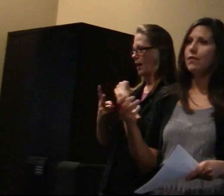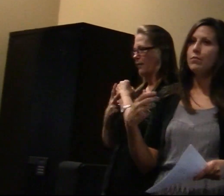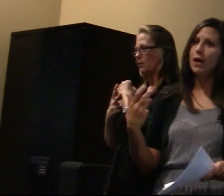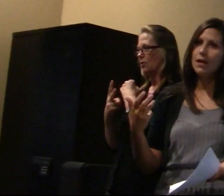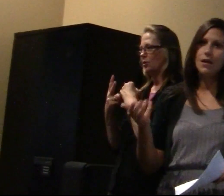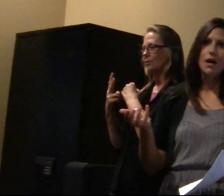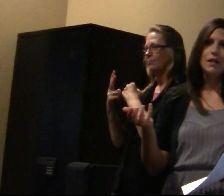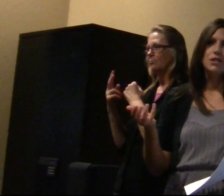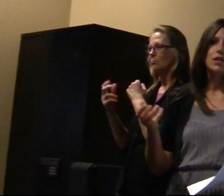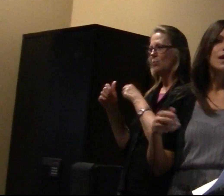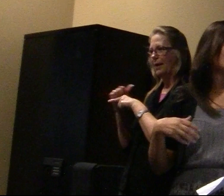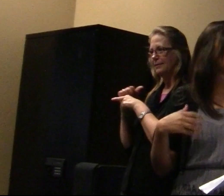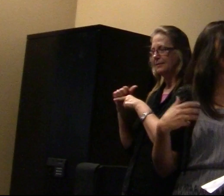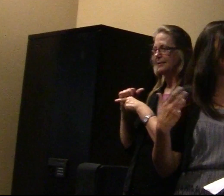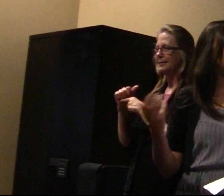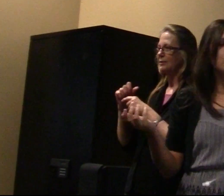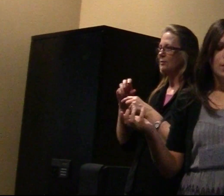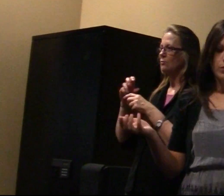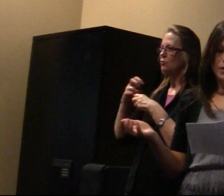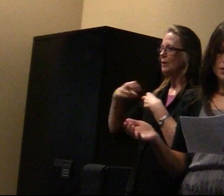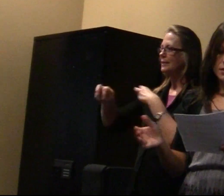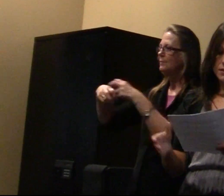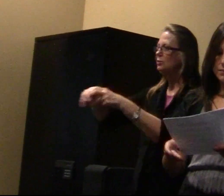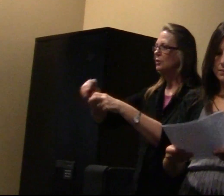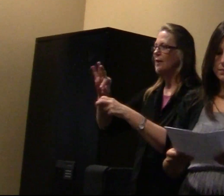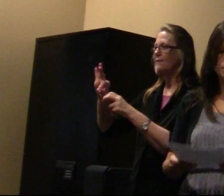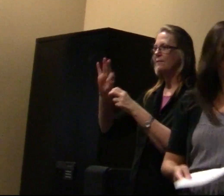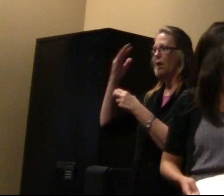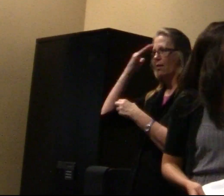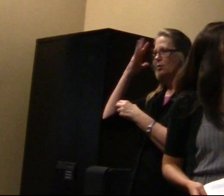transmission of embodied knowledge, and public remembrance.